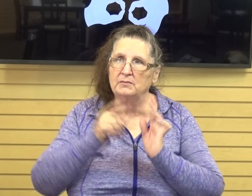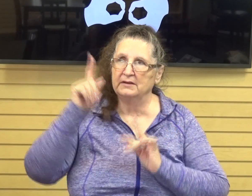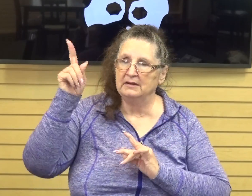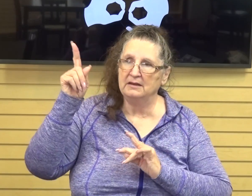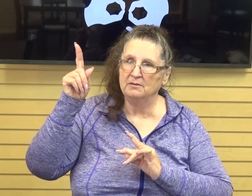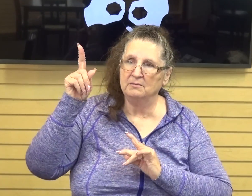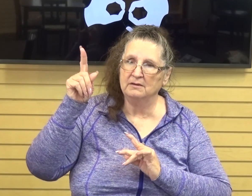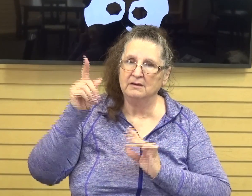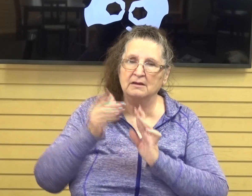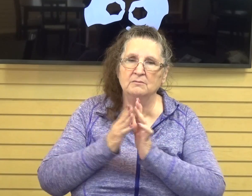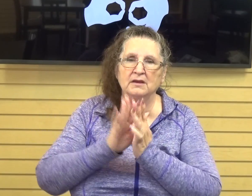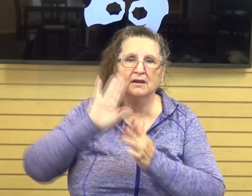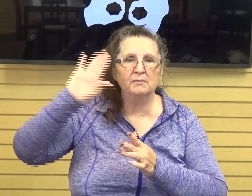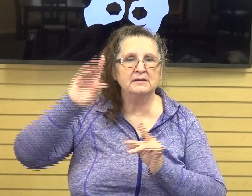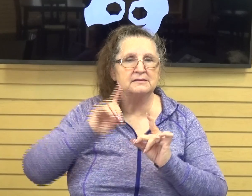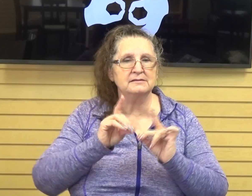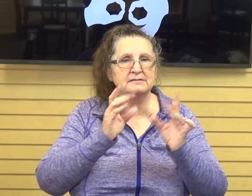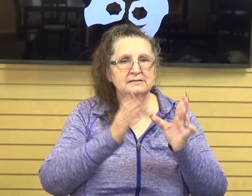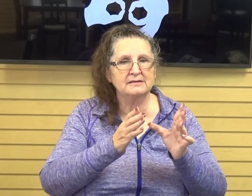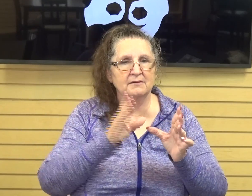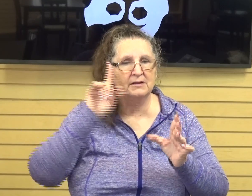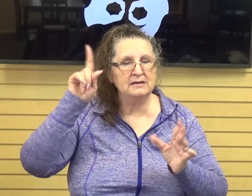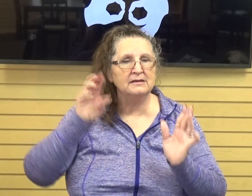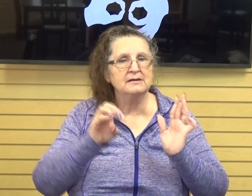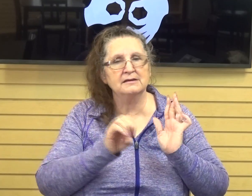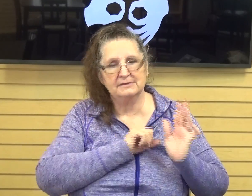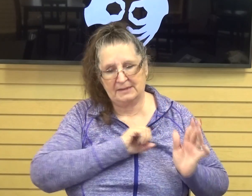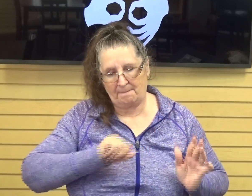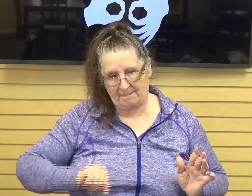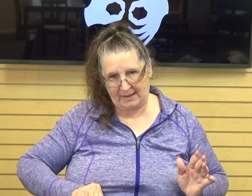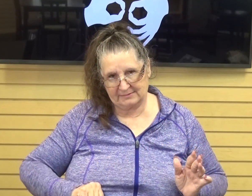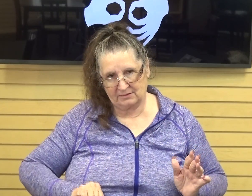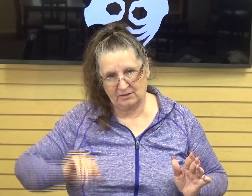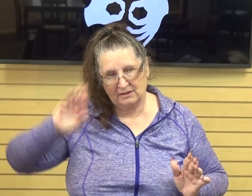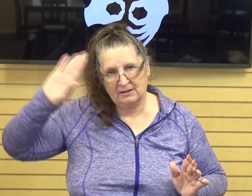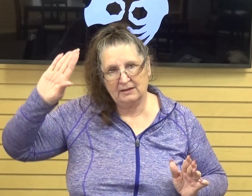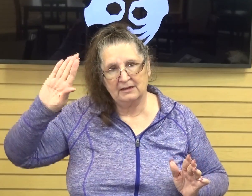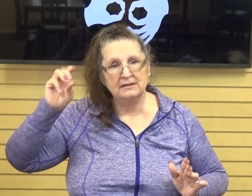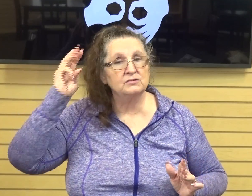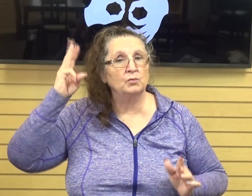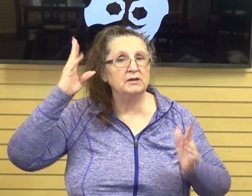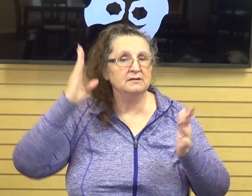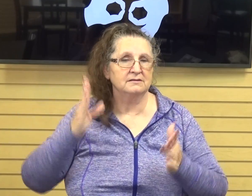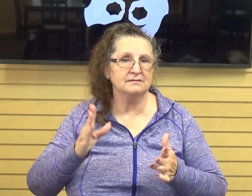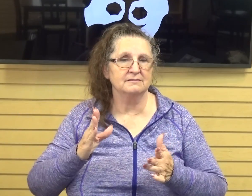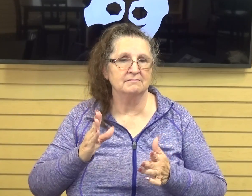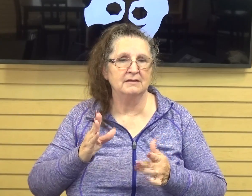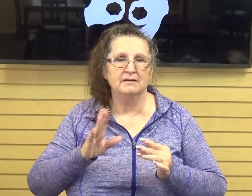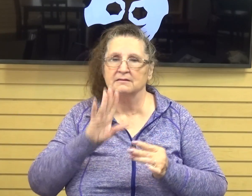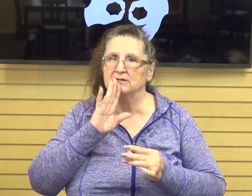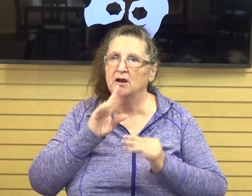and to be his ambassador, to be his witness. Jesus. Let's pray.